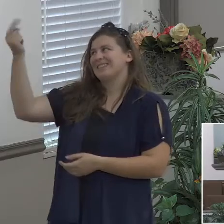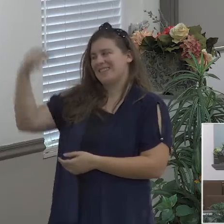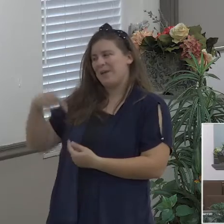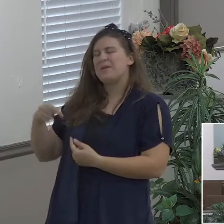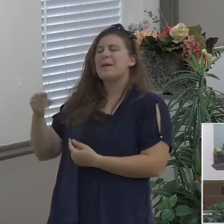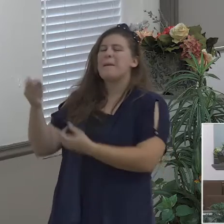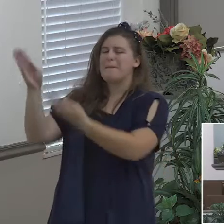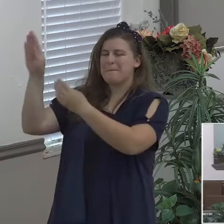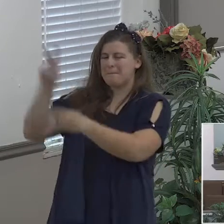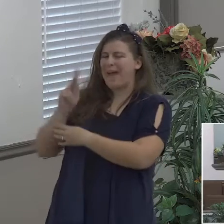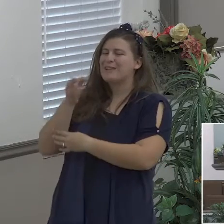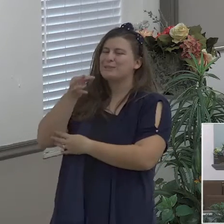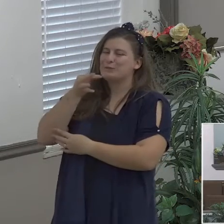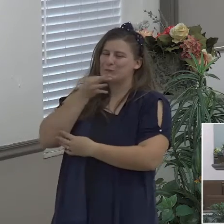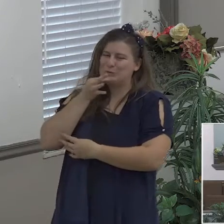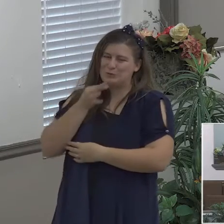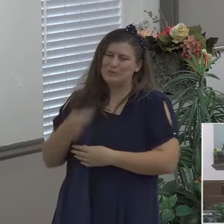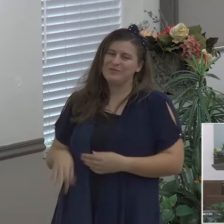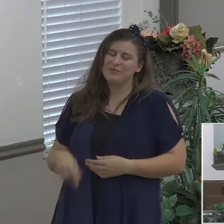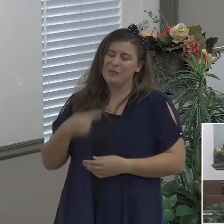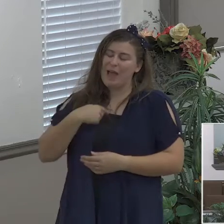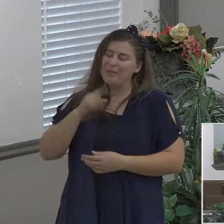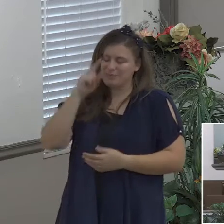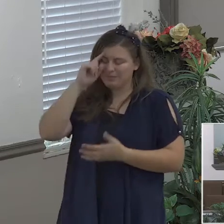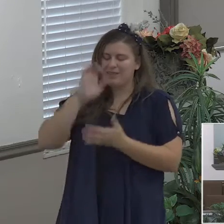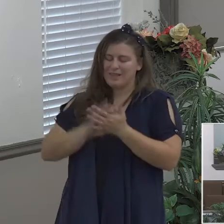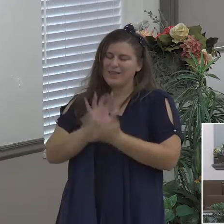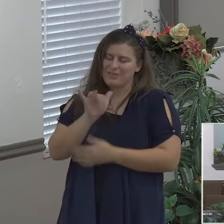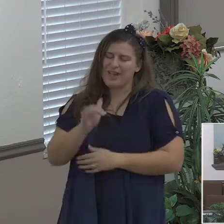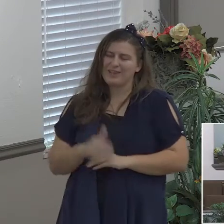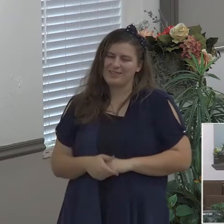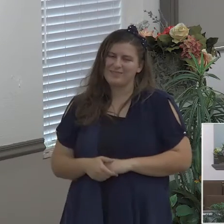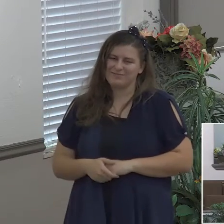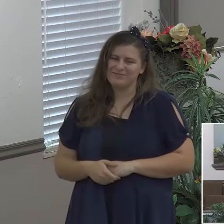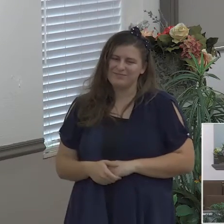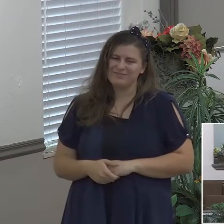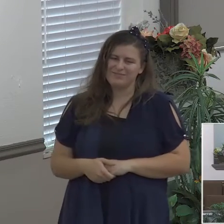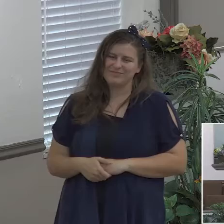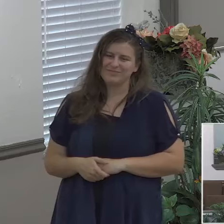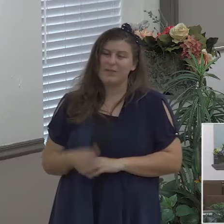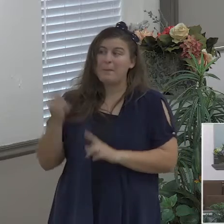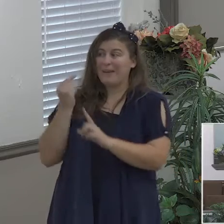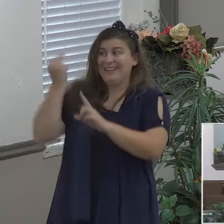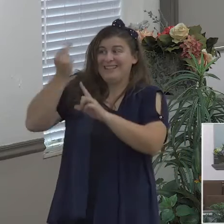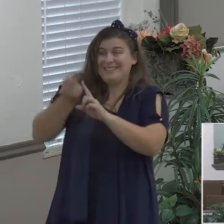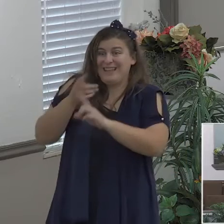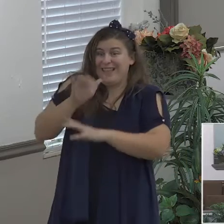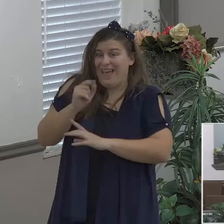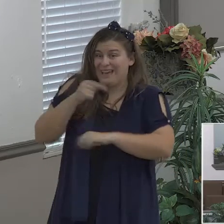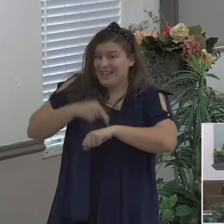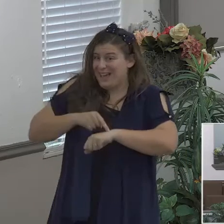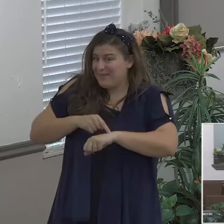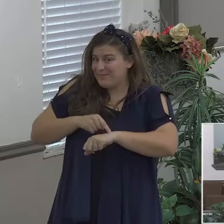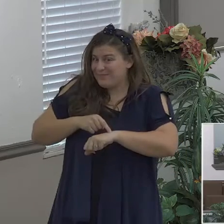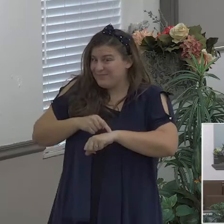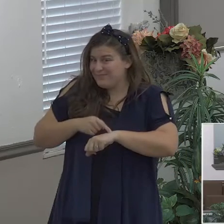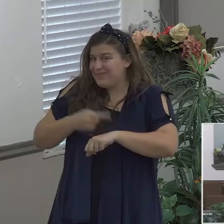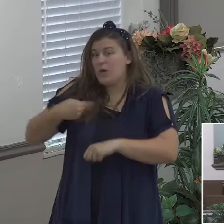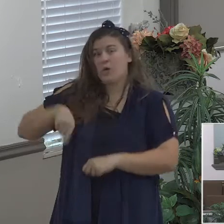know until the Lord takes us home guess what we're going to have problems we're going have problems